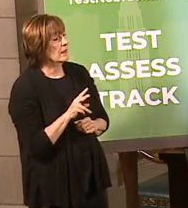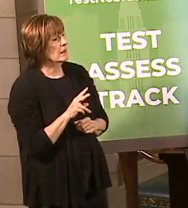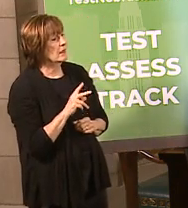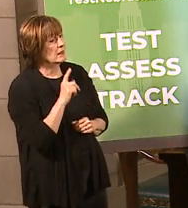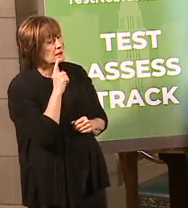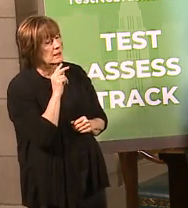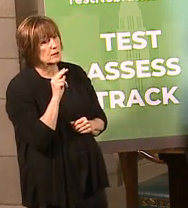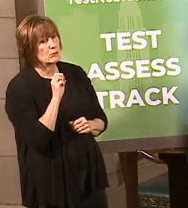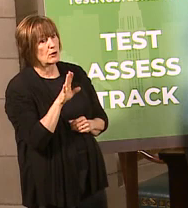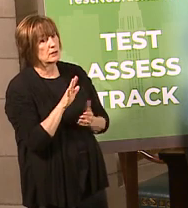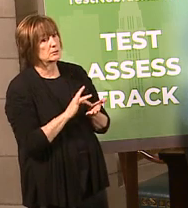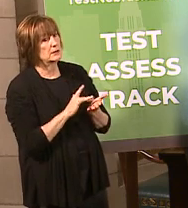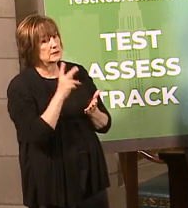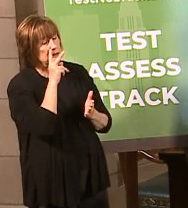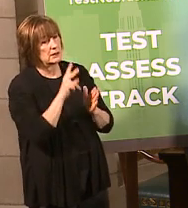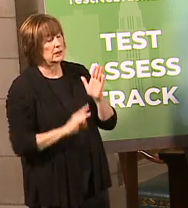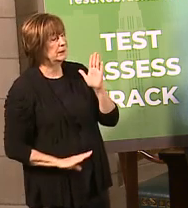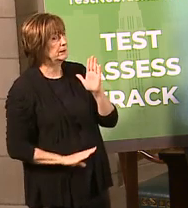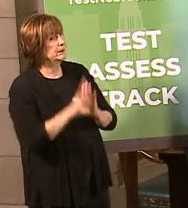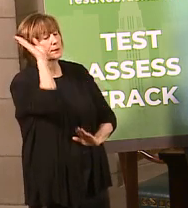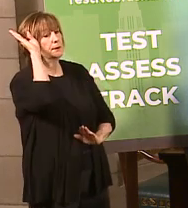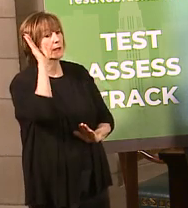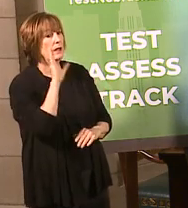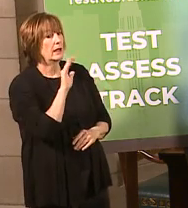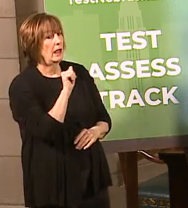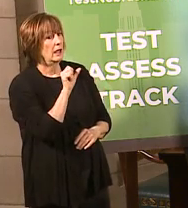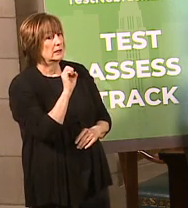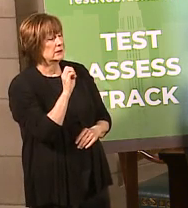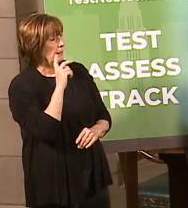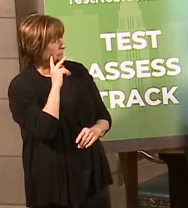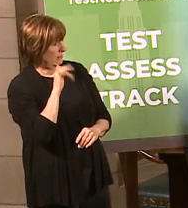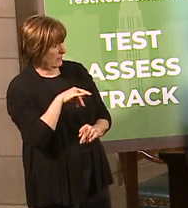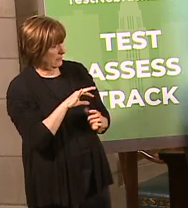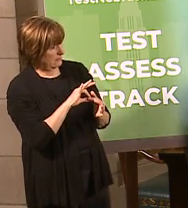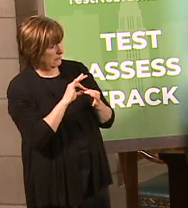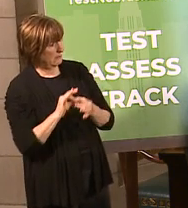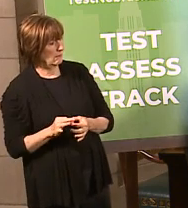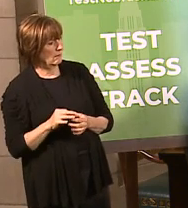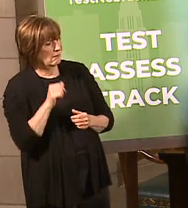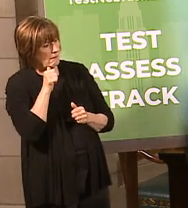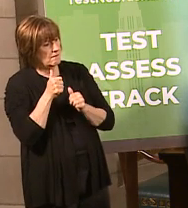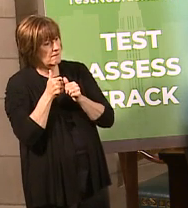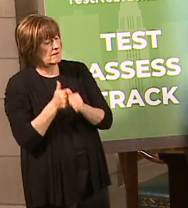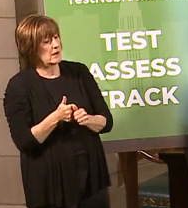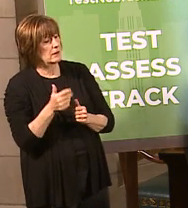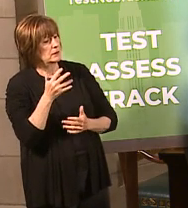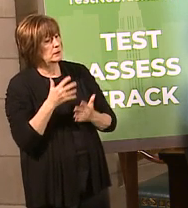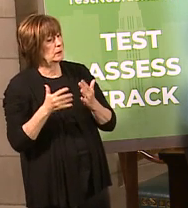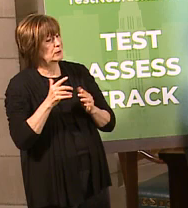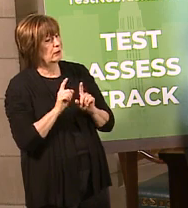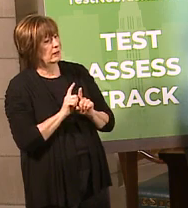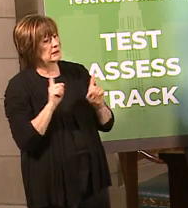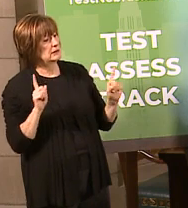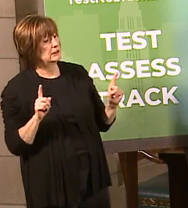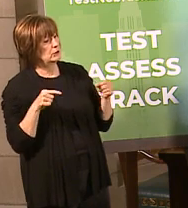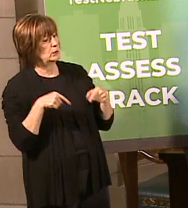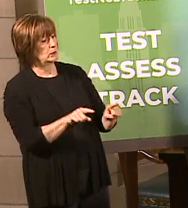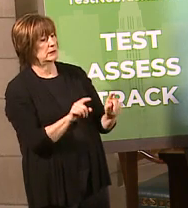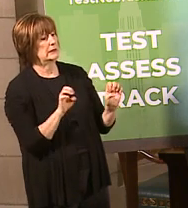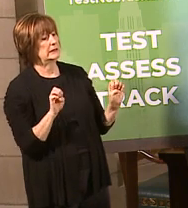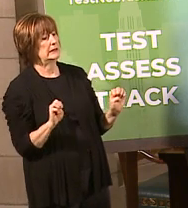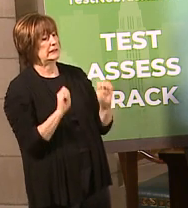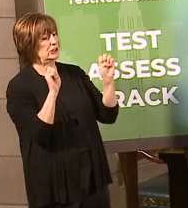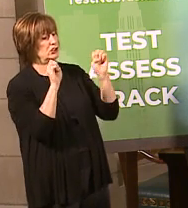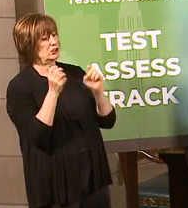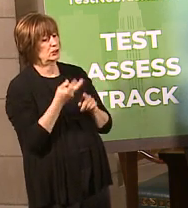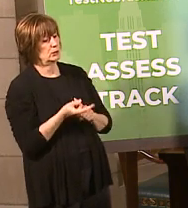Nebraska medicine has seen as spiking cases. Do you think that has anything to do with people not following social distancing at Easter, which was about two weeks